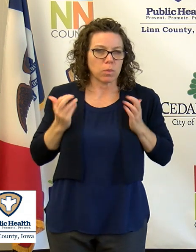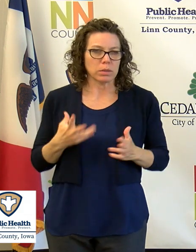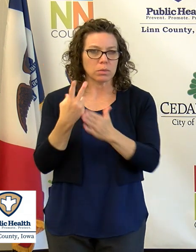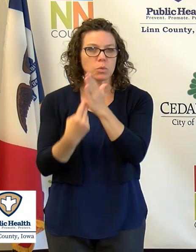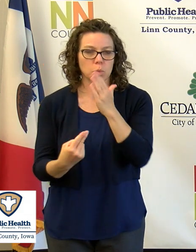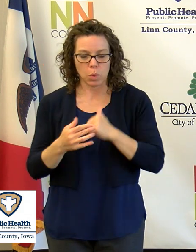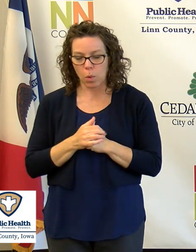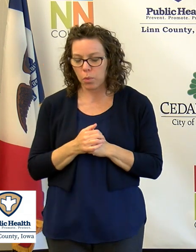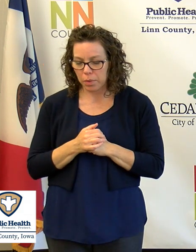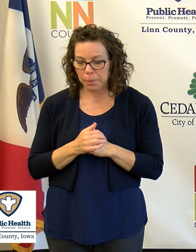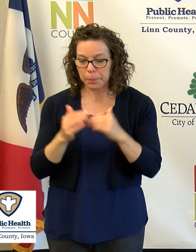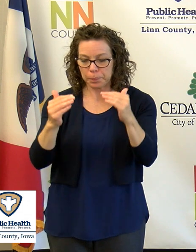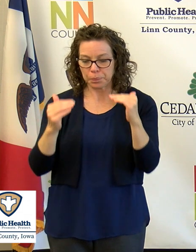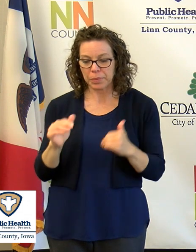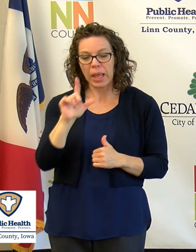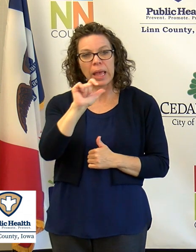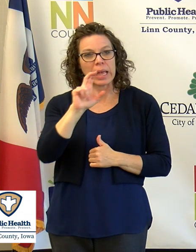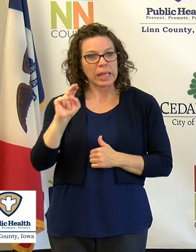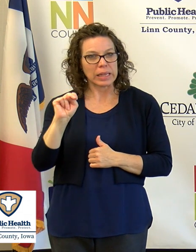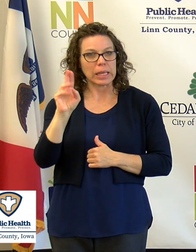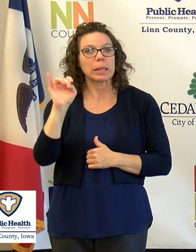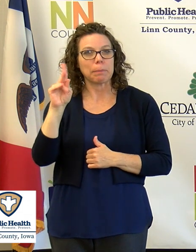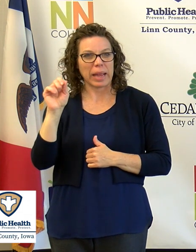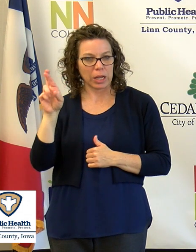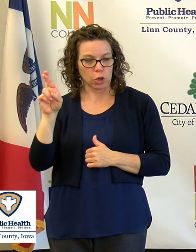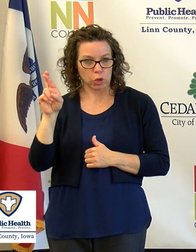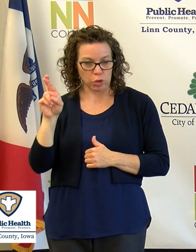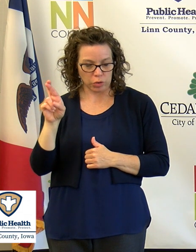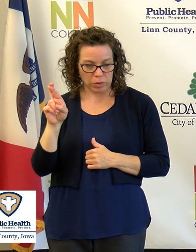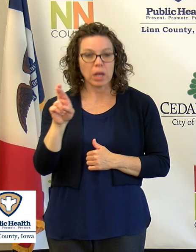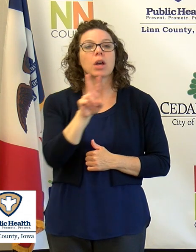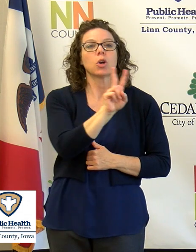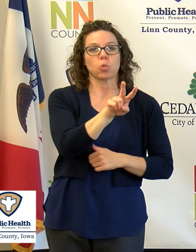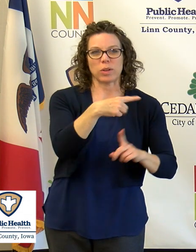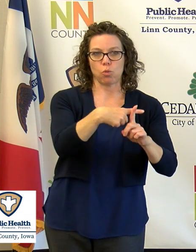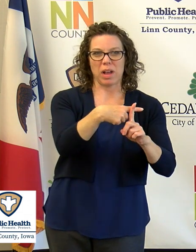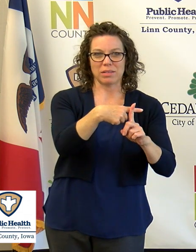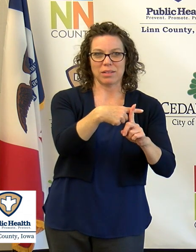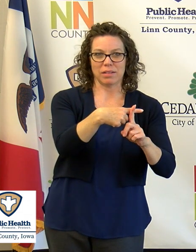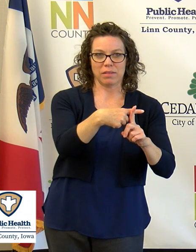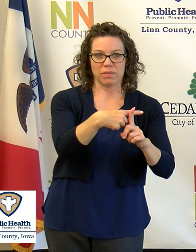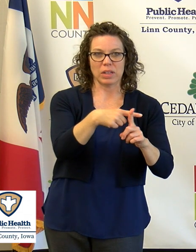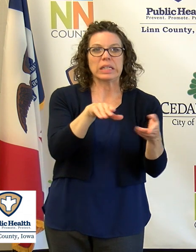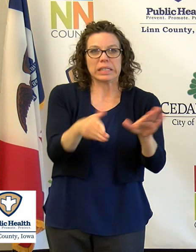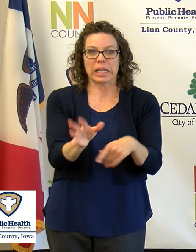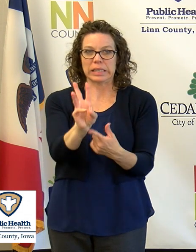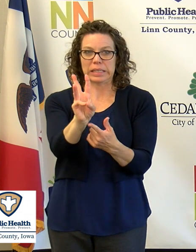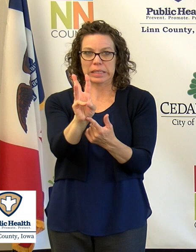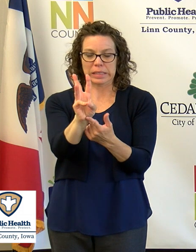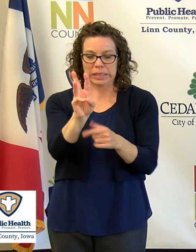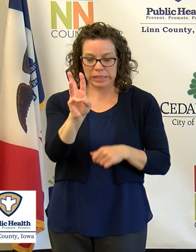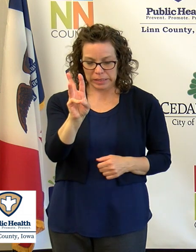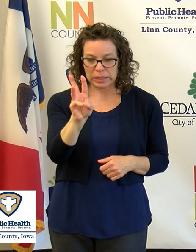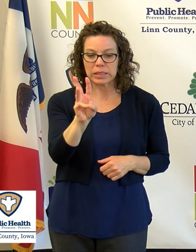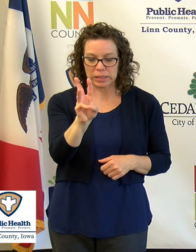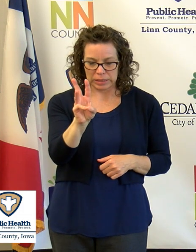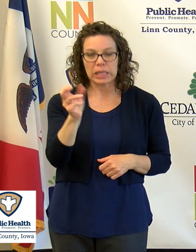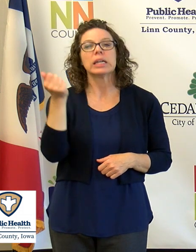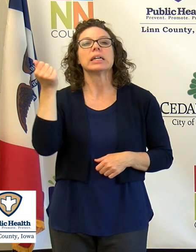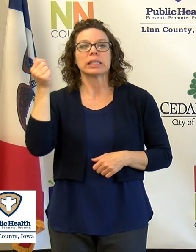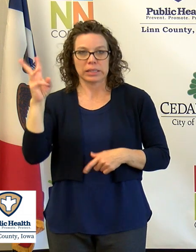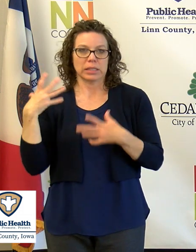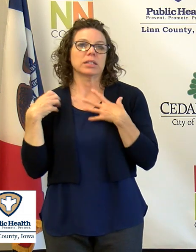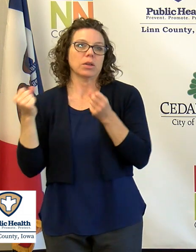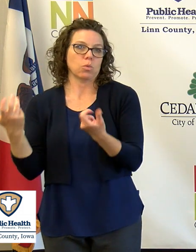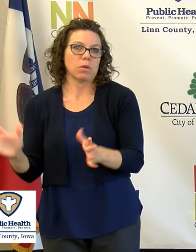22 staff and residents have tested positive, 6 residents have died and 16 staff